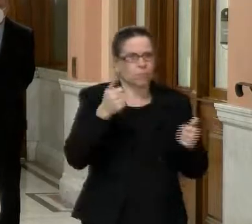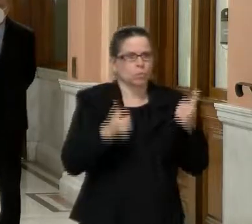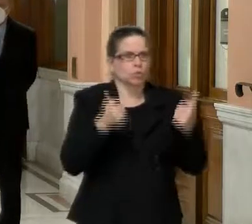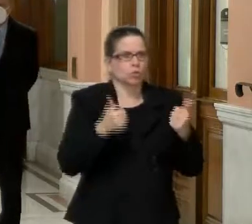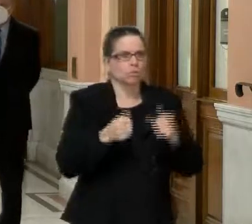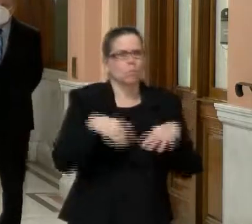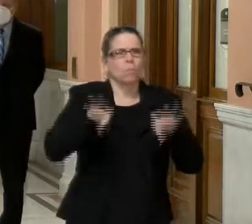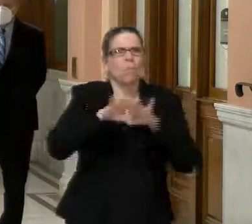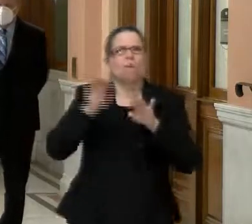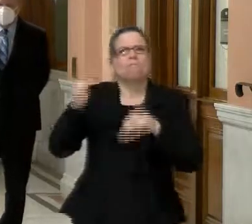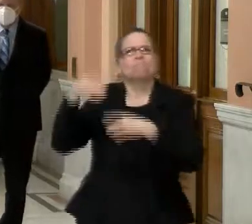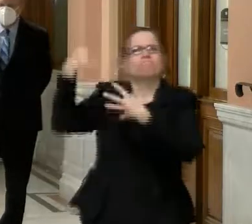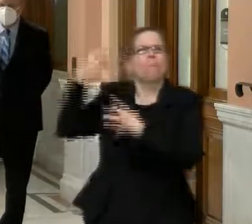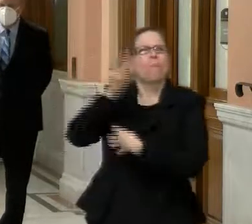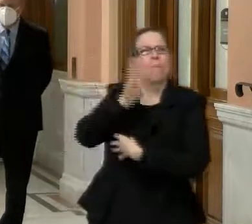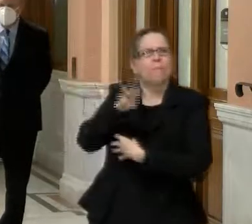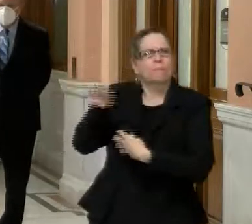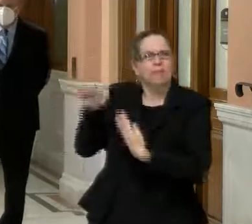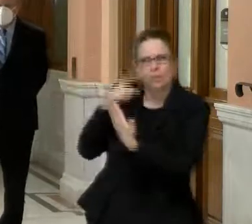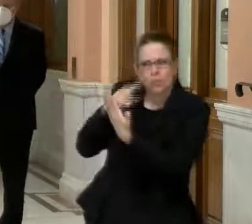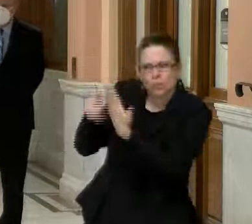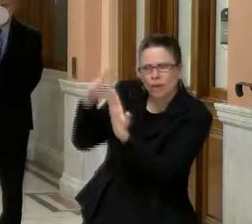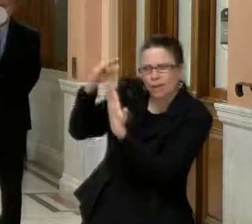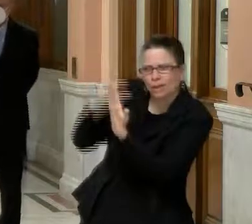that, uh, to know where they fit in.